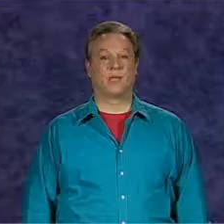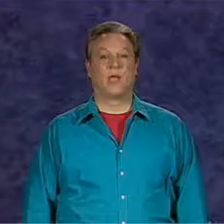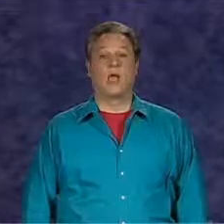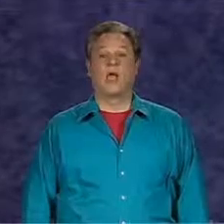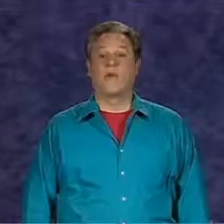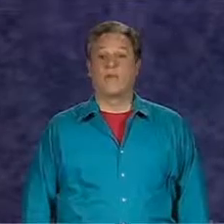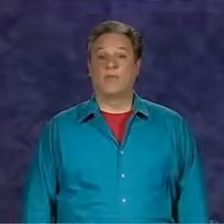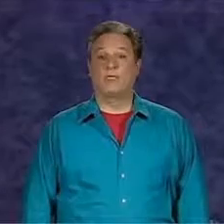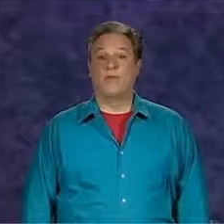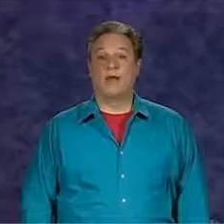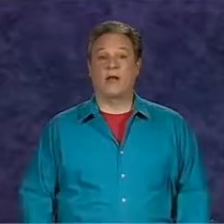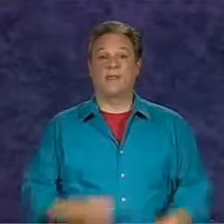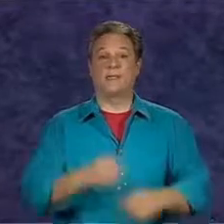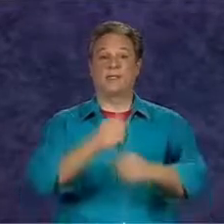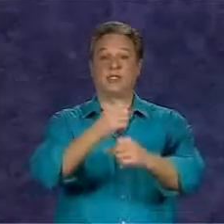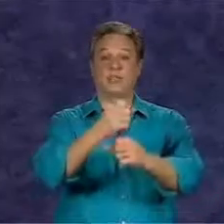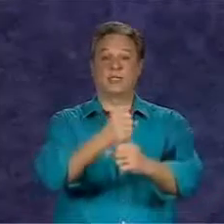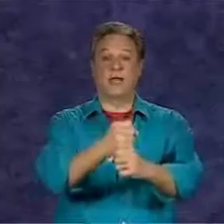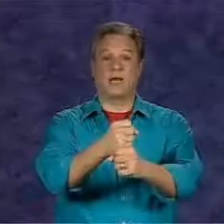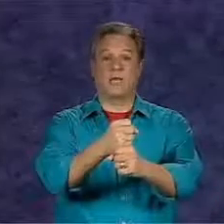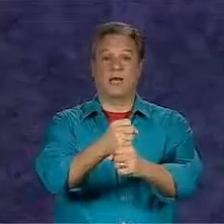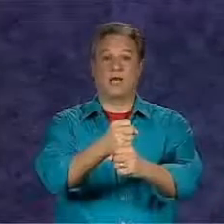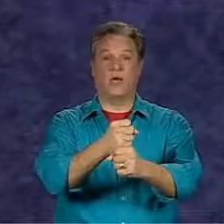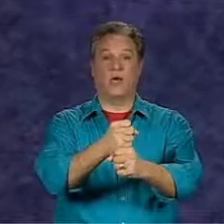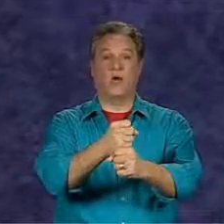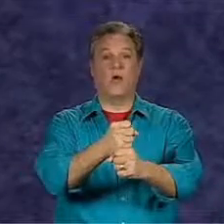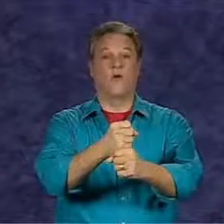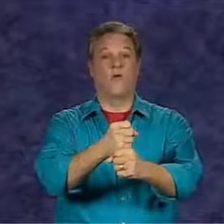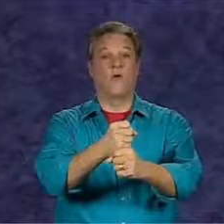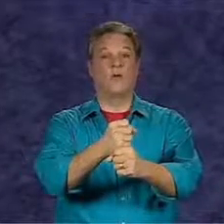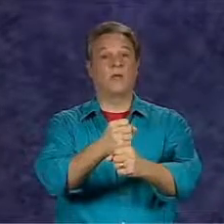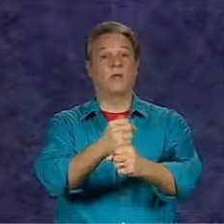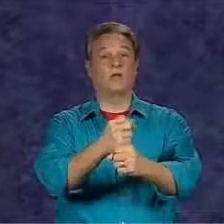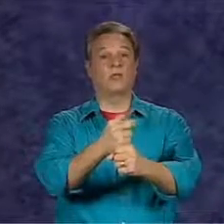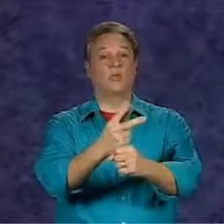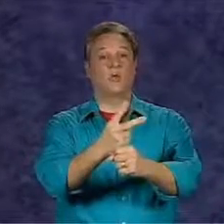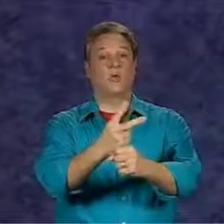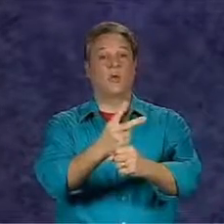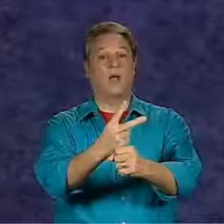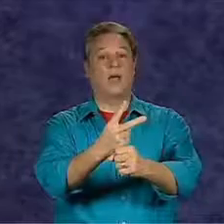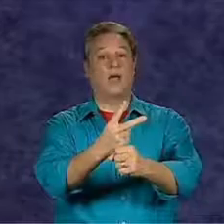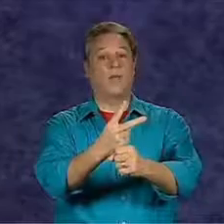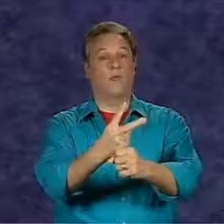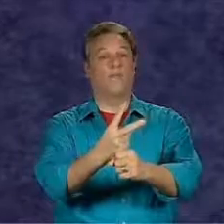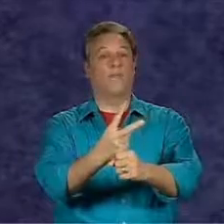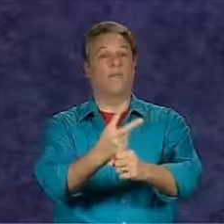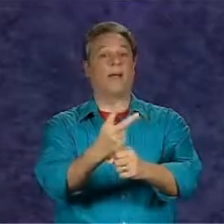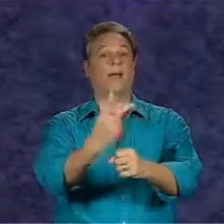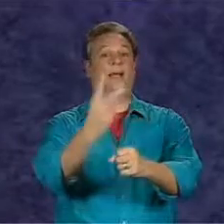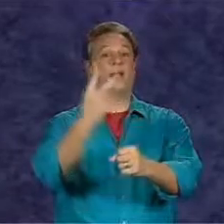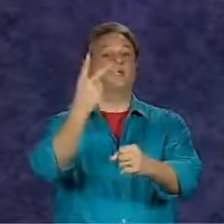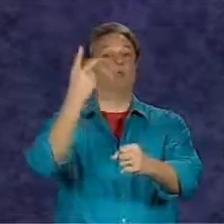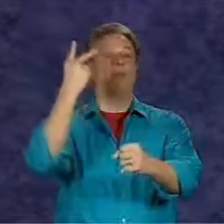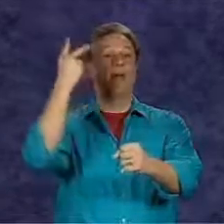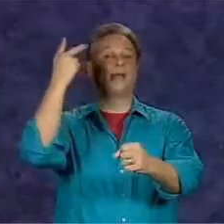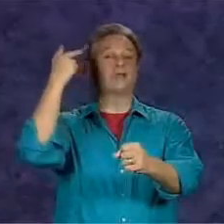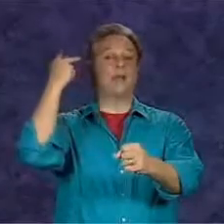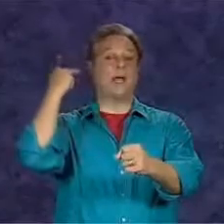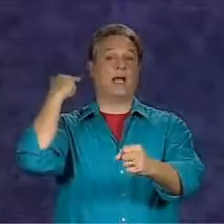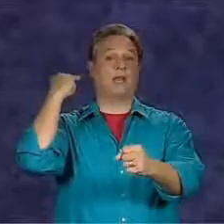From this final position in the sign for year, form the number two and move it back into the past time